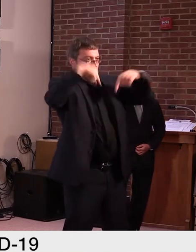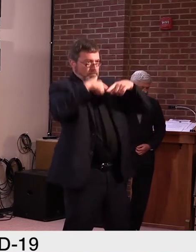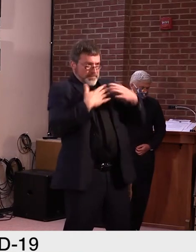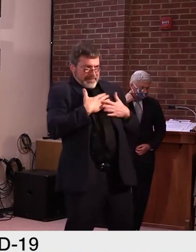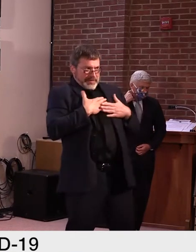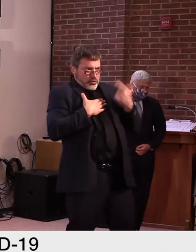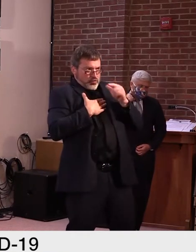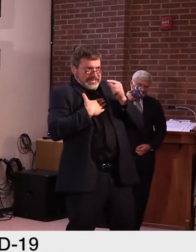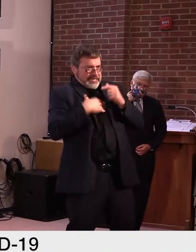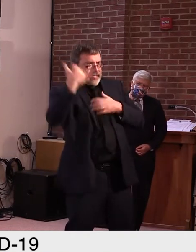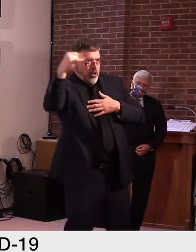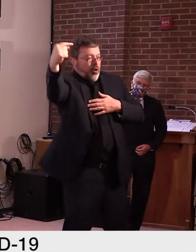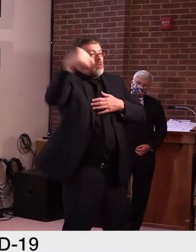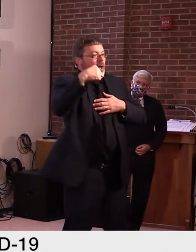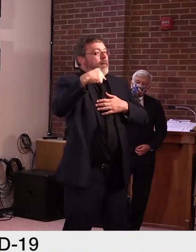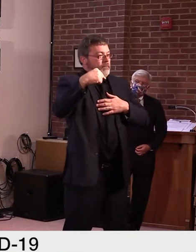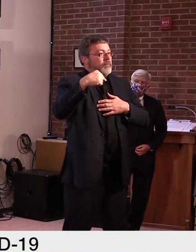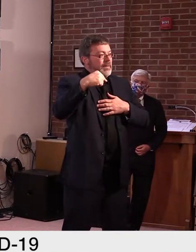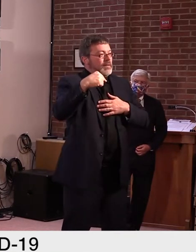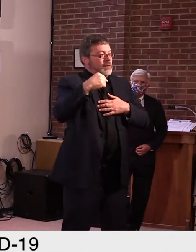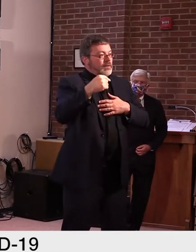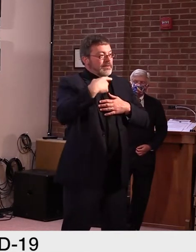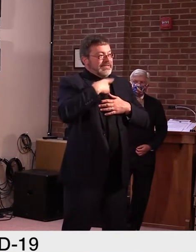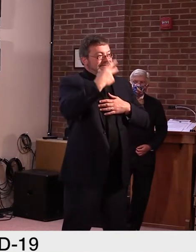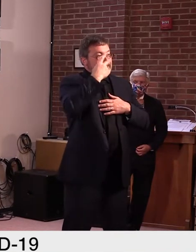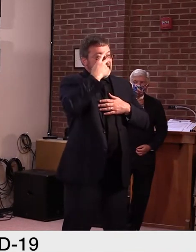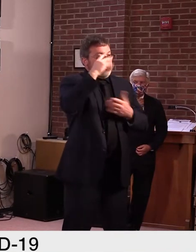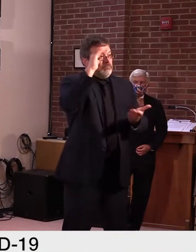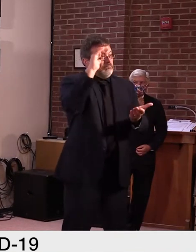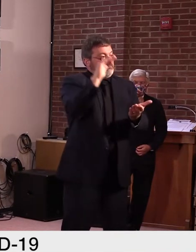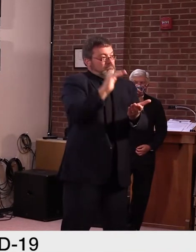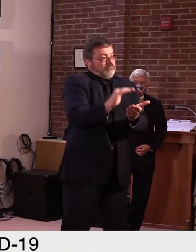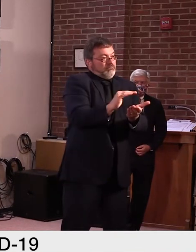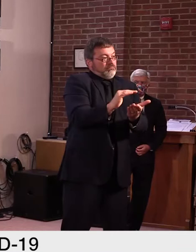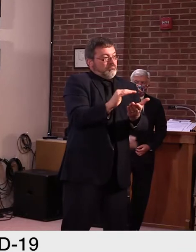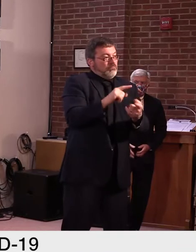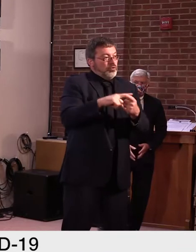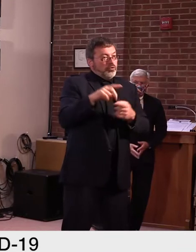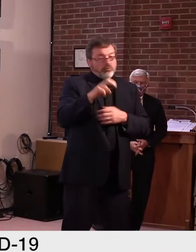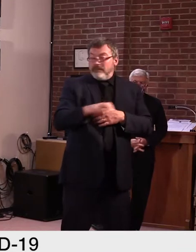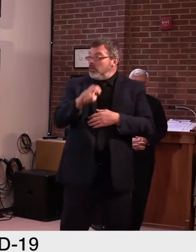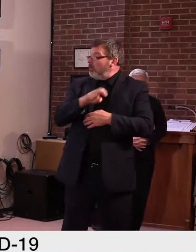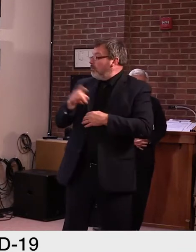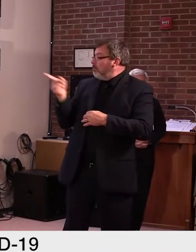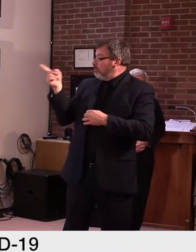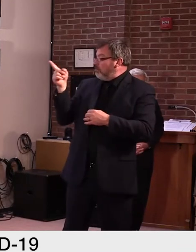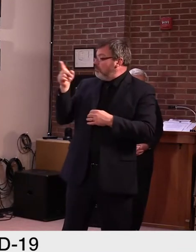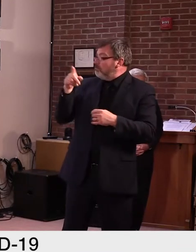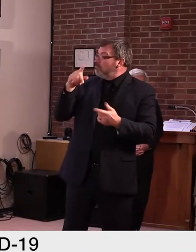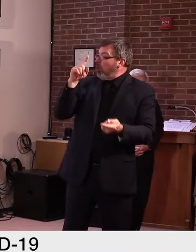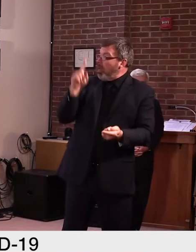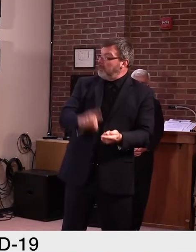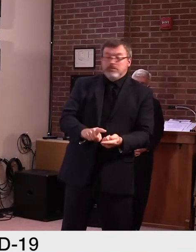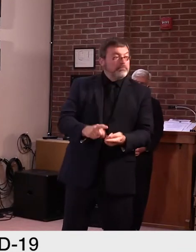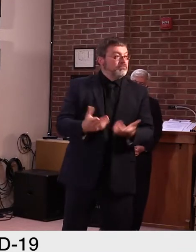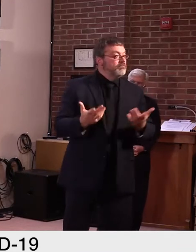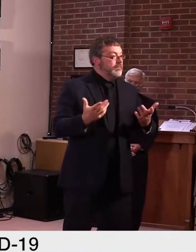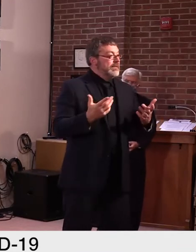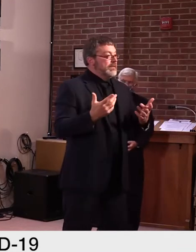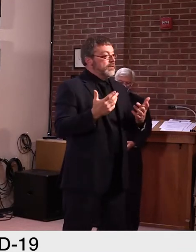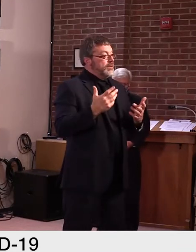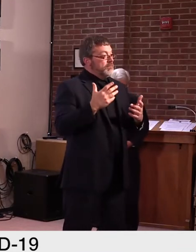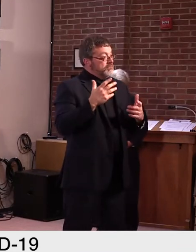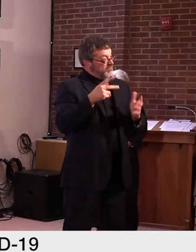travel from this year compared to last year was significantly higher. So that again tells us that people are following our